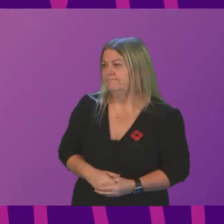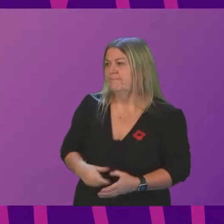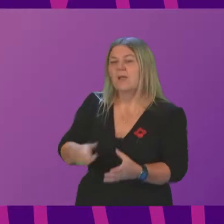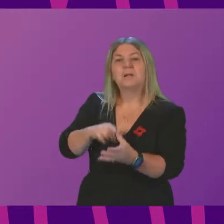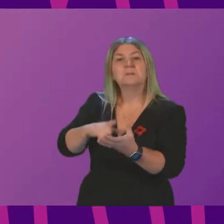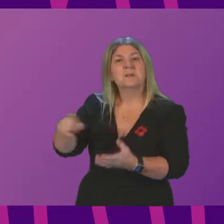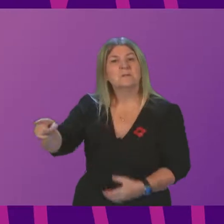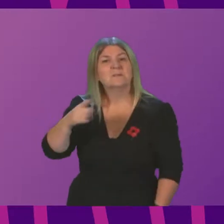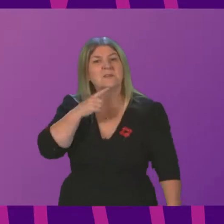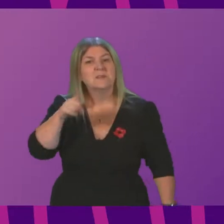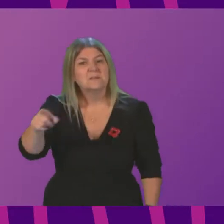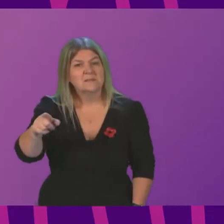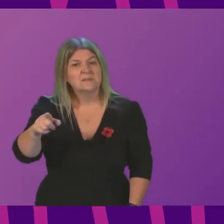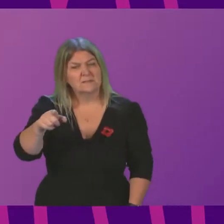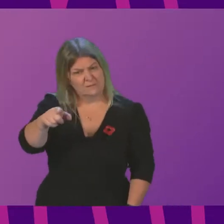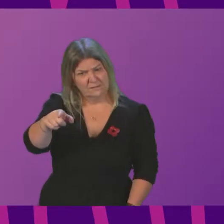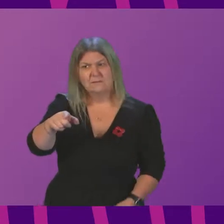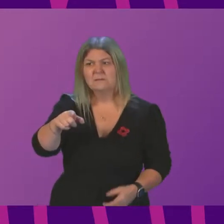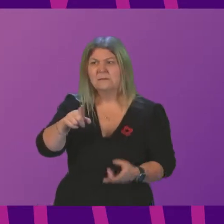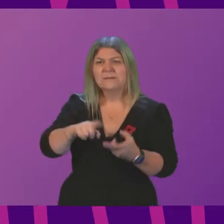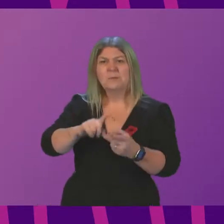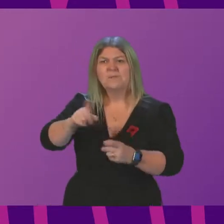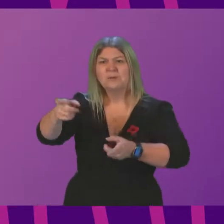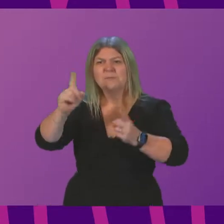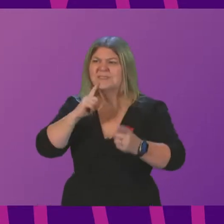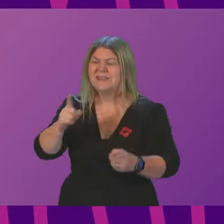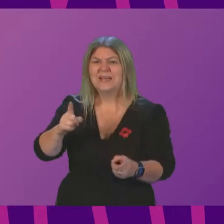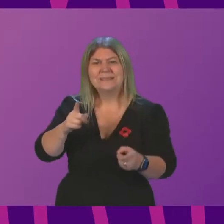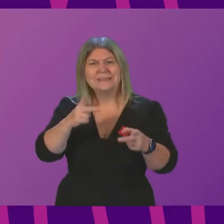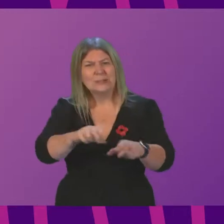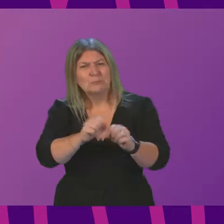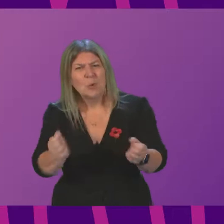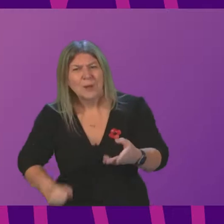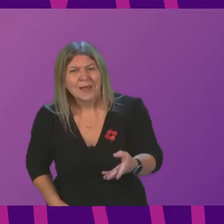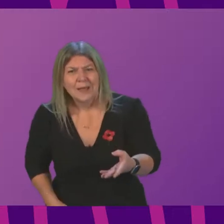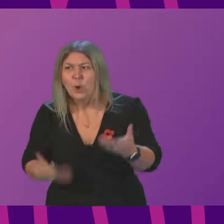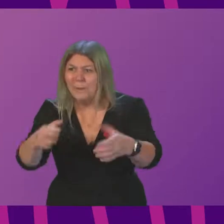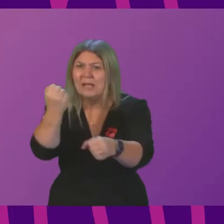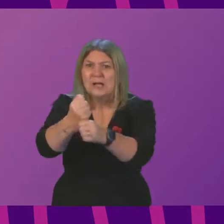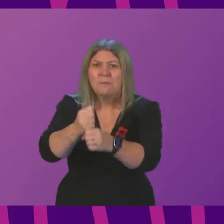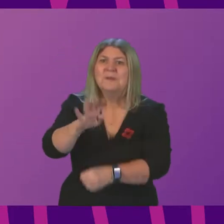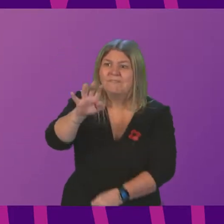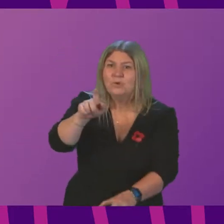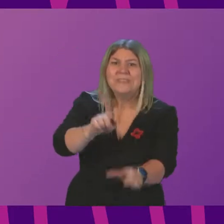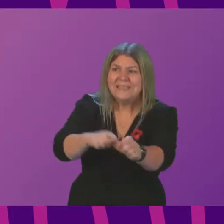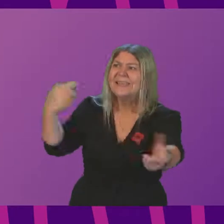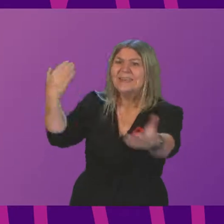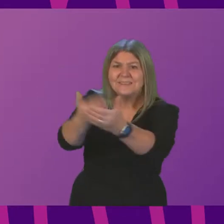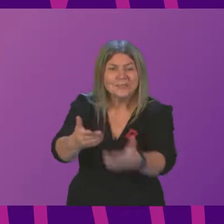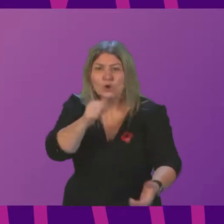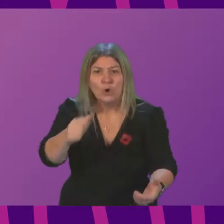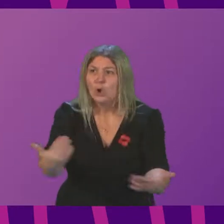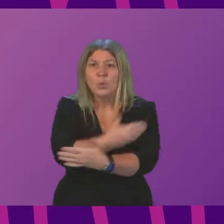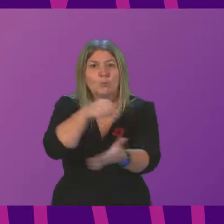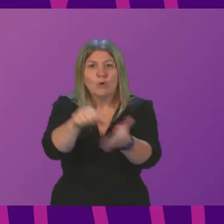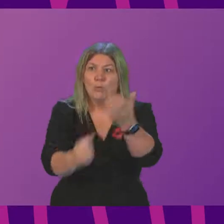broken. Who's been in charge of the system? You've been in government for 14 years. Let's not pretend this is some kind of new problem that has just appeared.